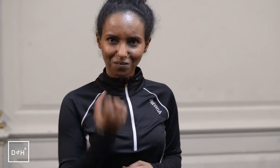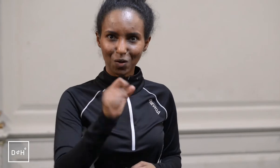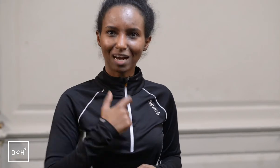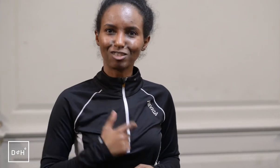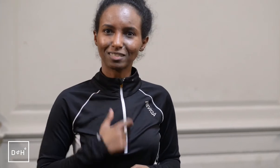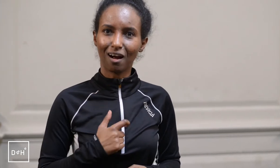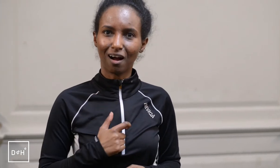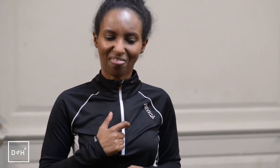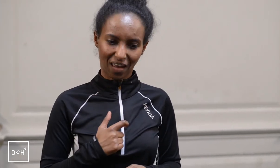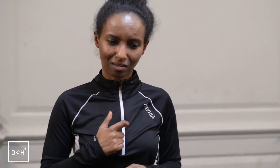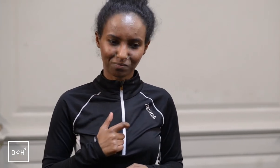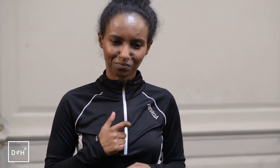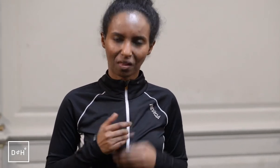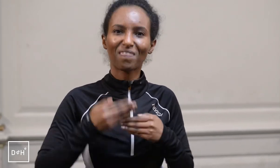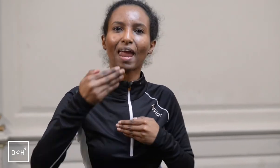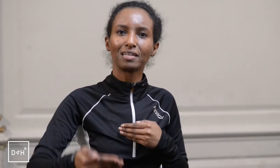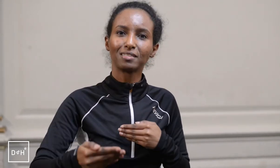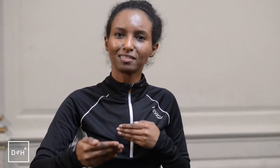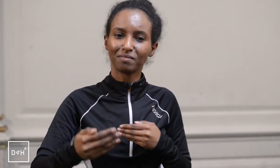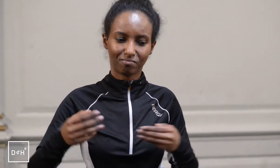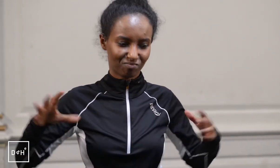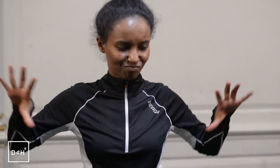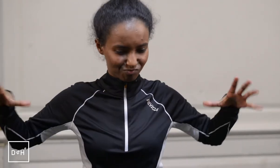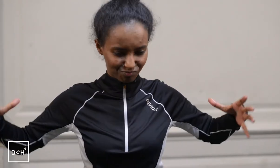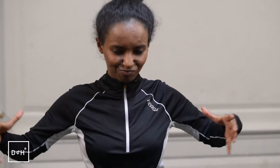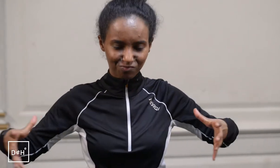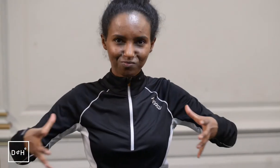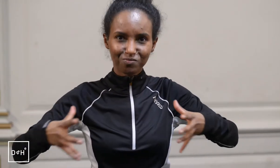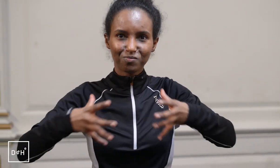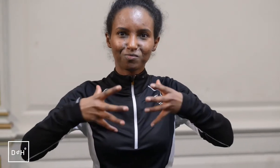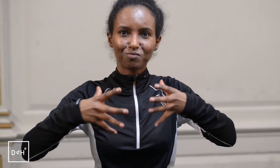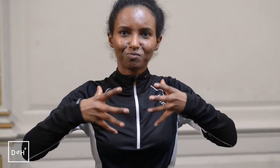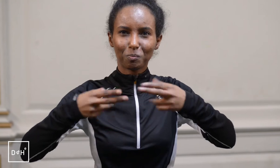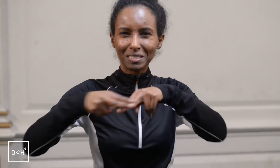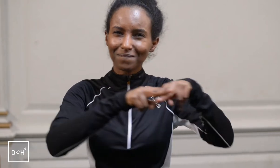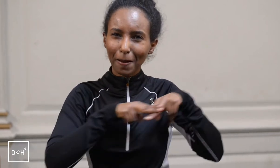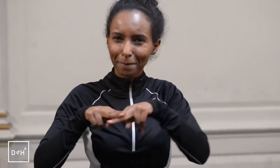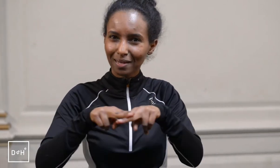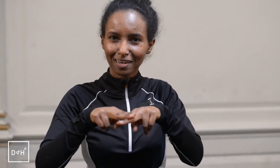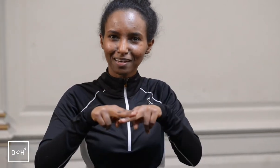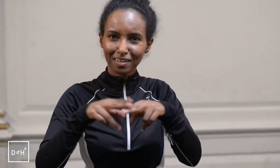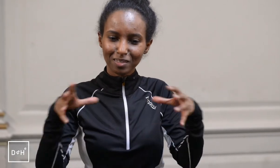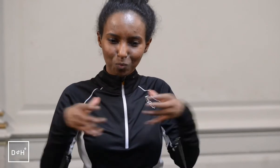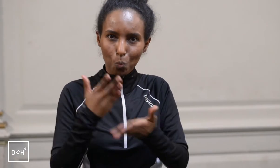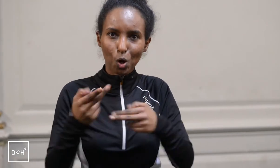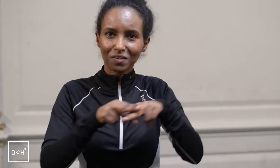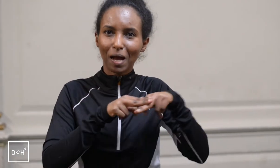to maybe one thing that really identifies the character we've had at the end of the day. All of it boiled down into one essence